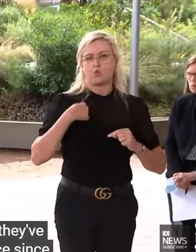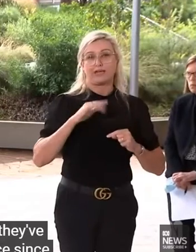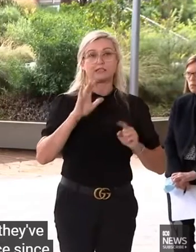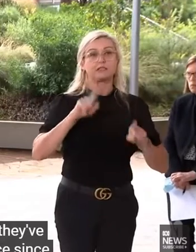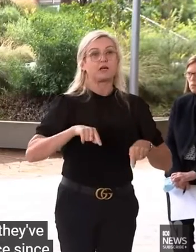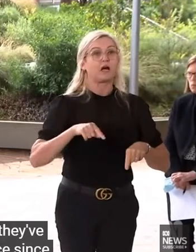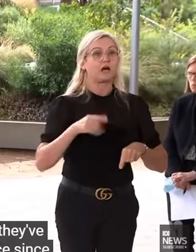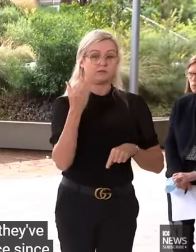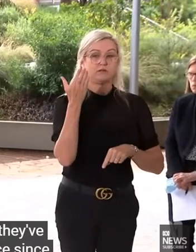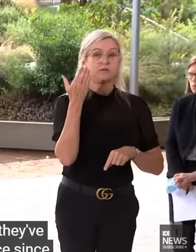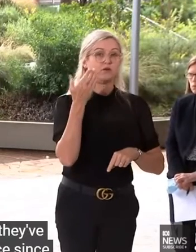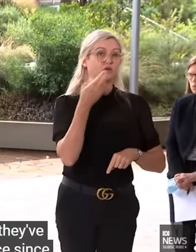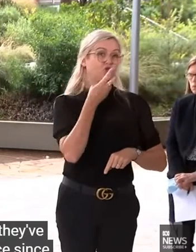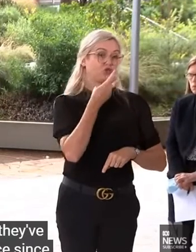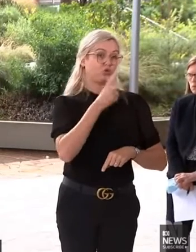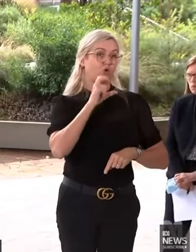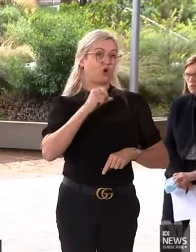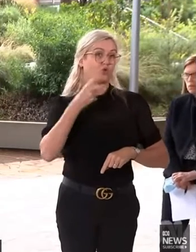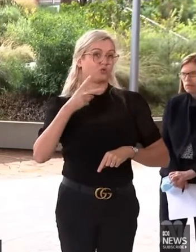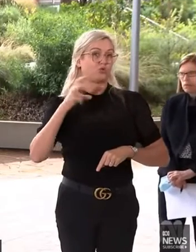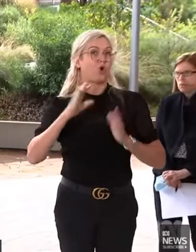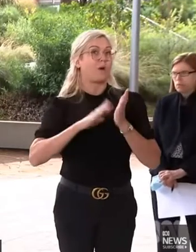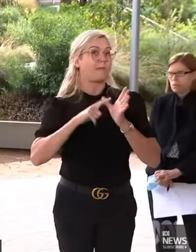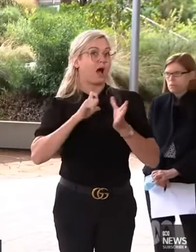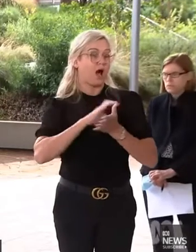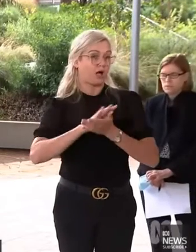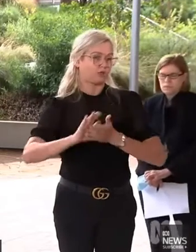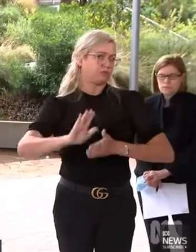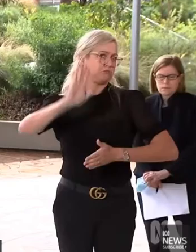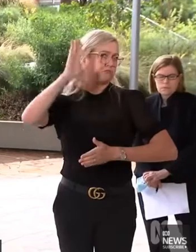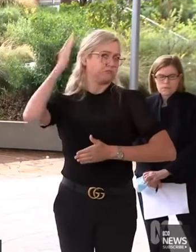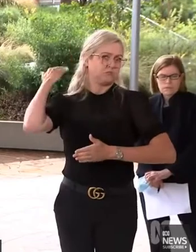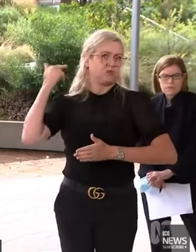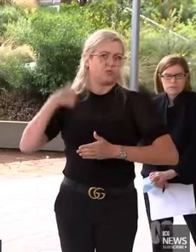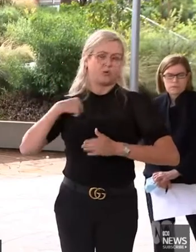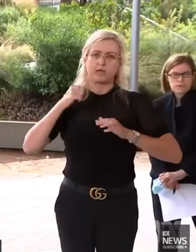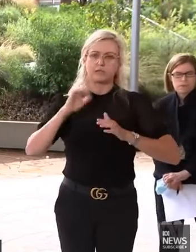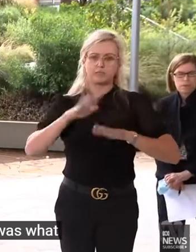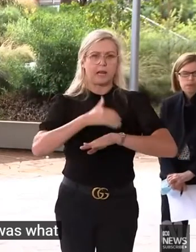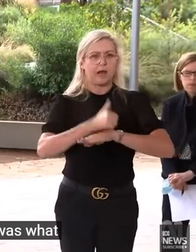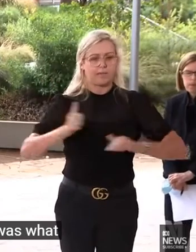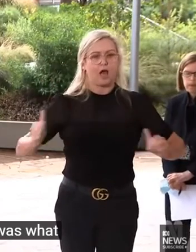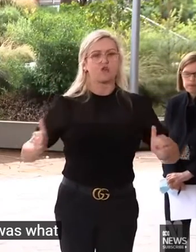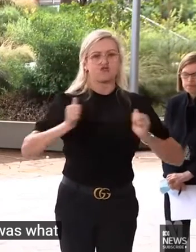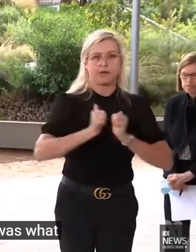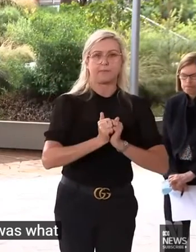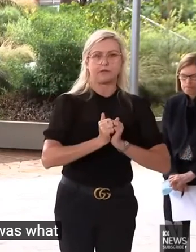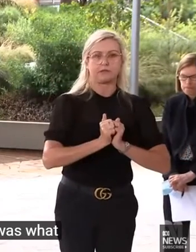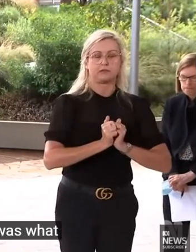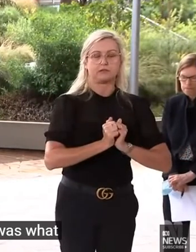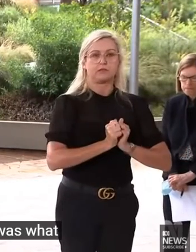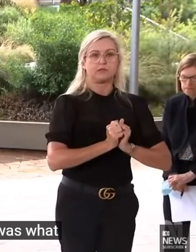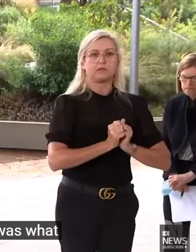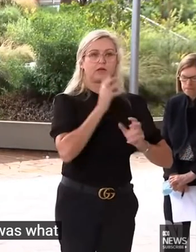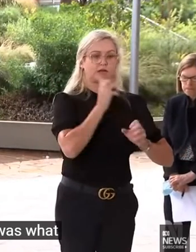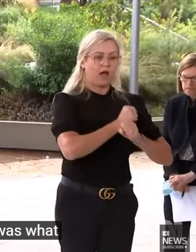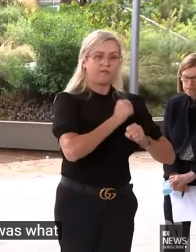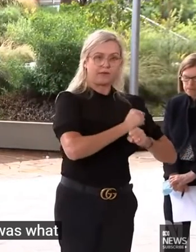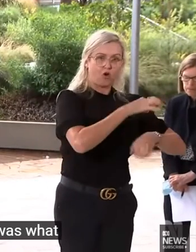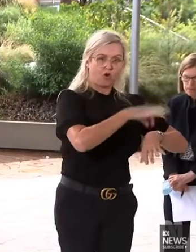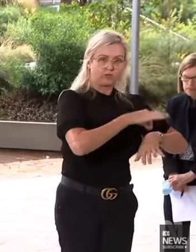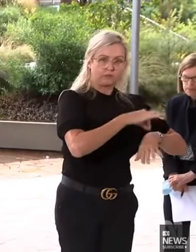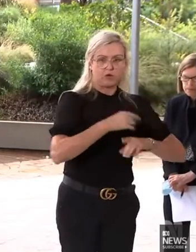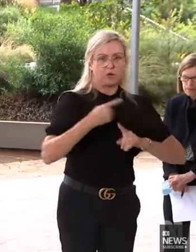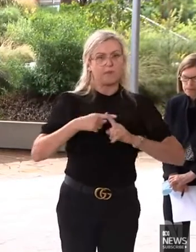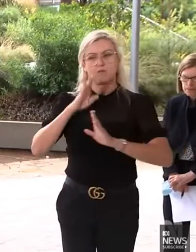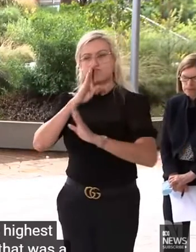2020. I remember, I think it was about March 29th, that we had the highest number at that period. And there was